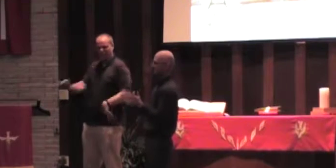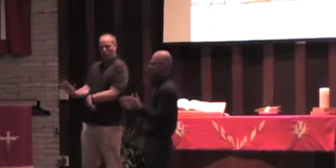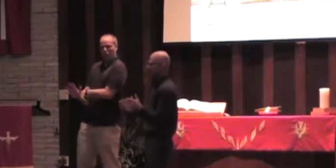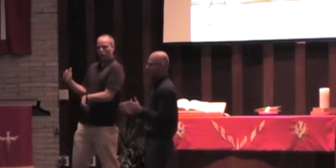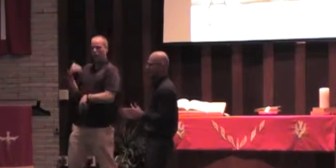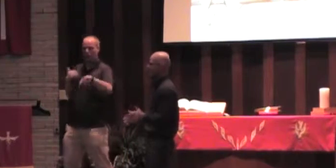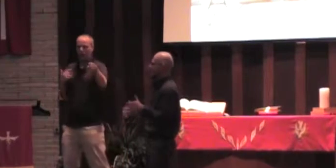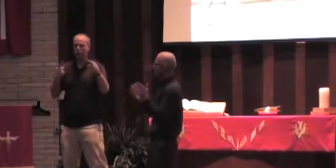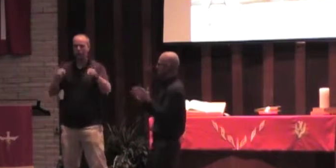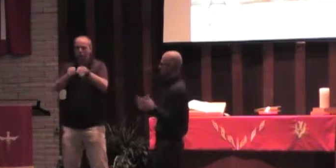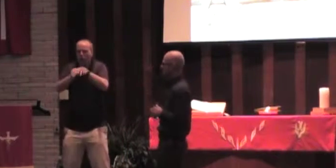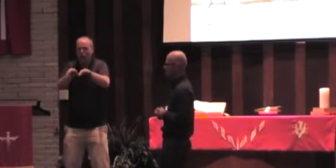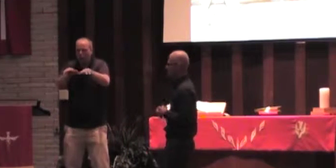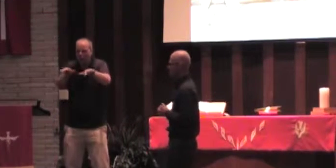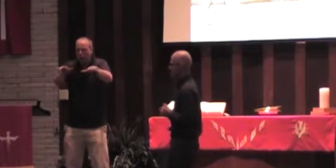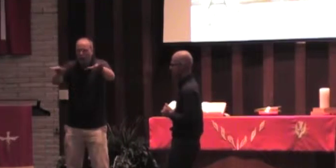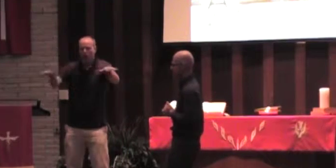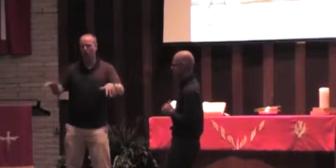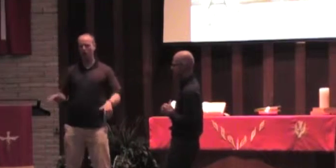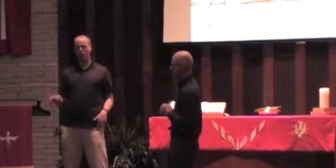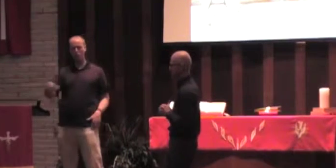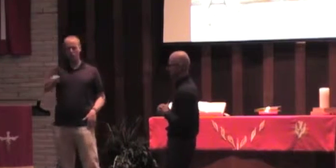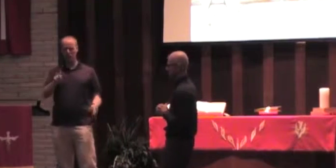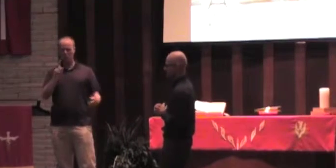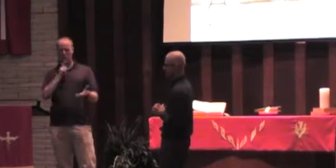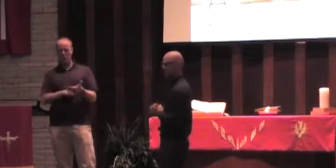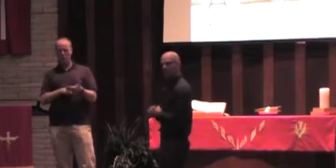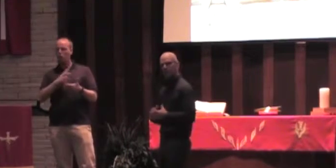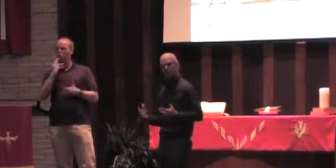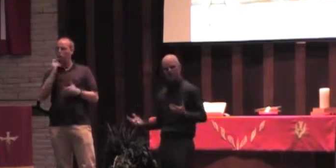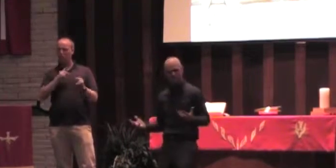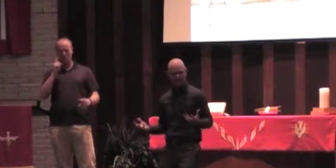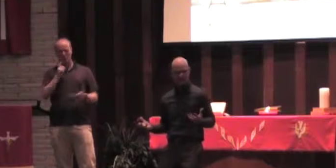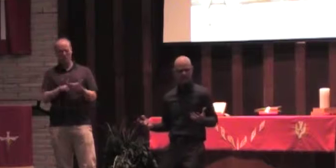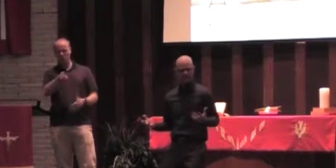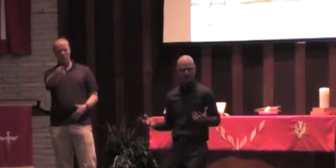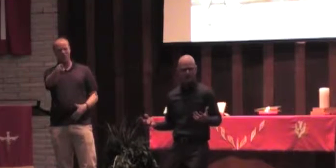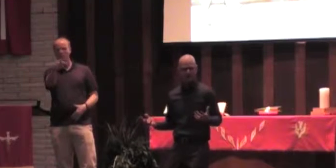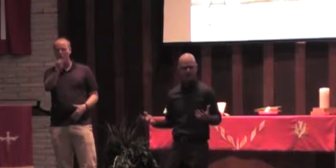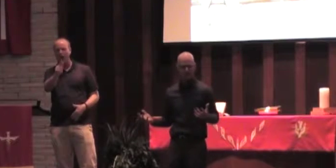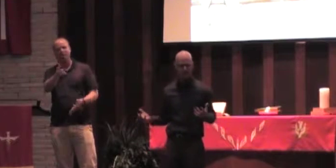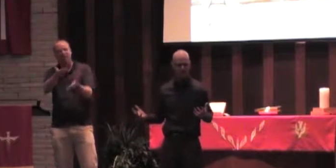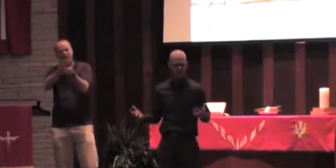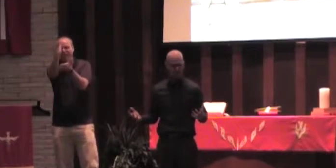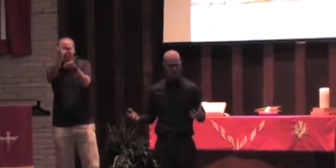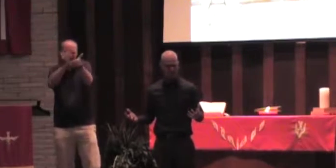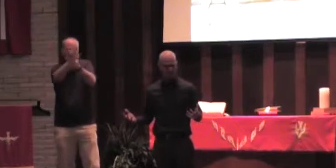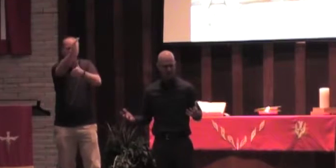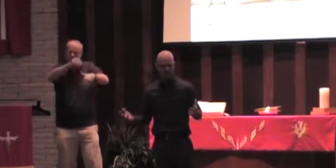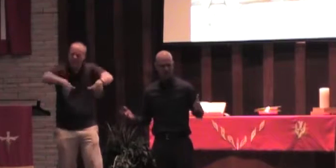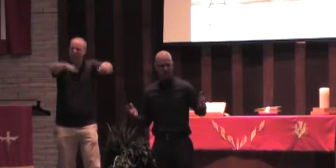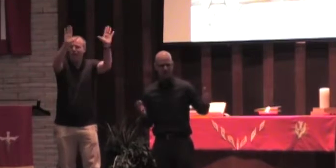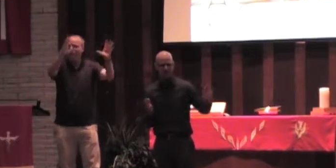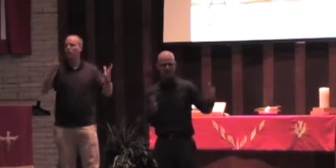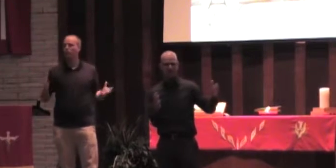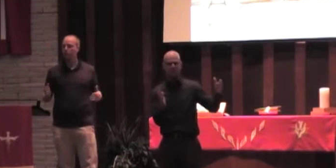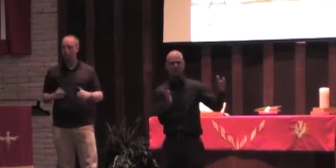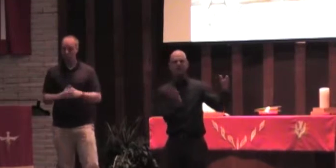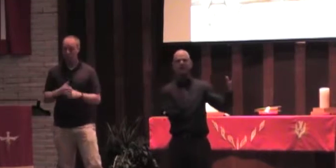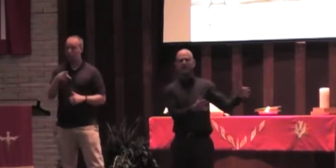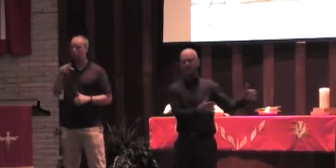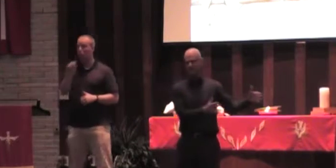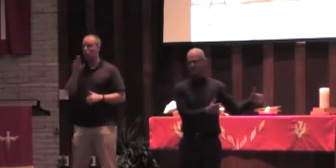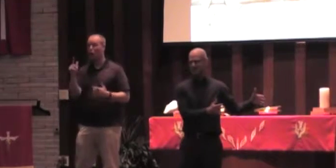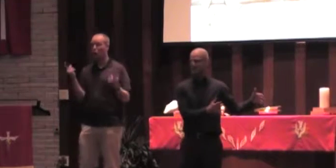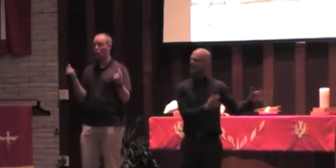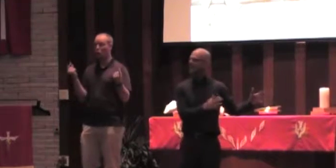try to stuff it out, and they kick out Paul and his friends after about three months. And so what does Paul do? He goes to the